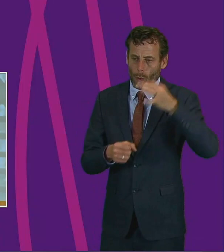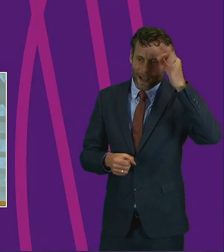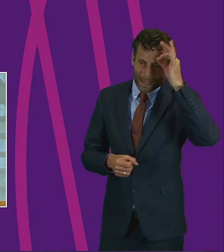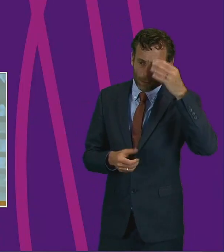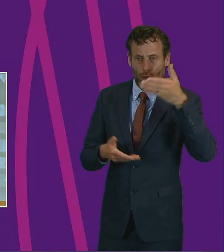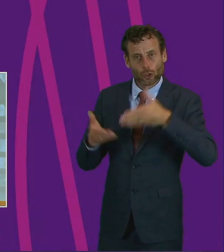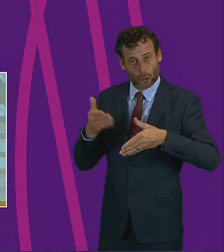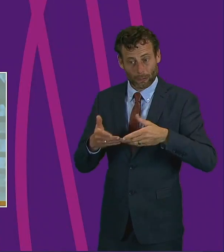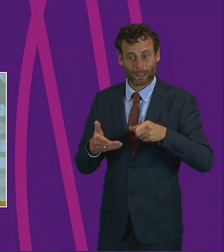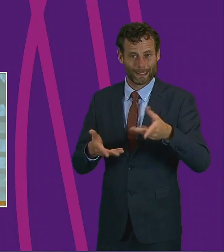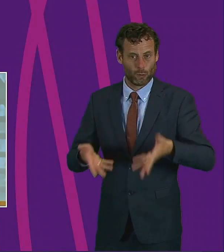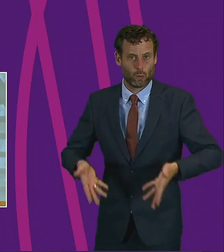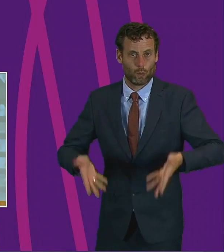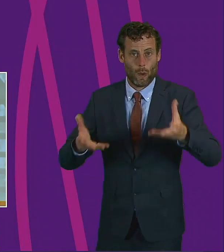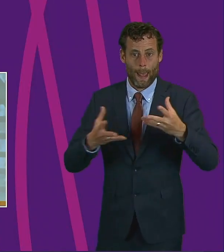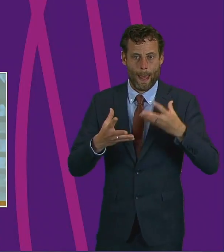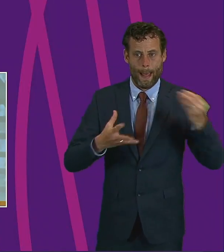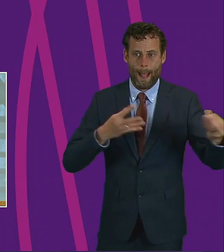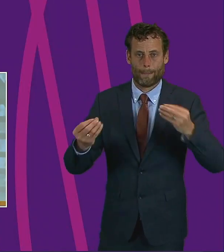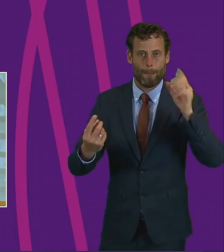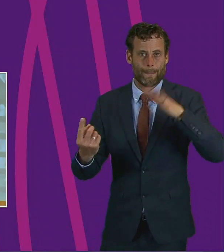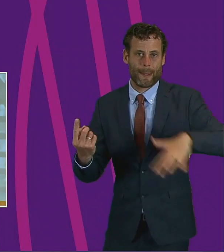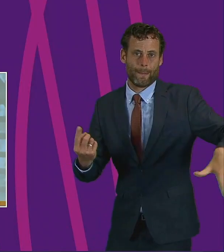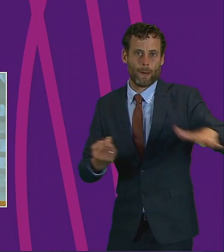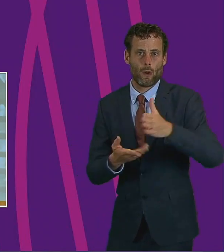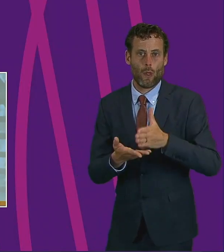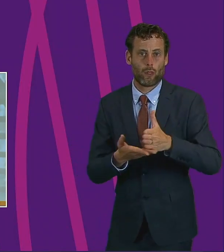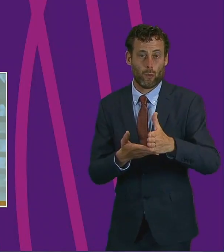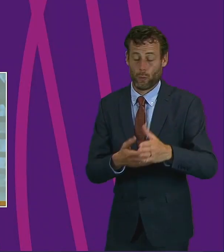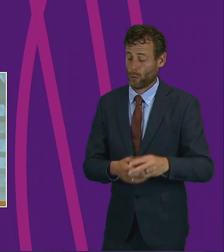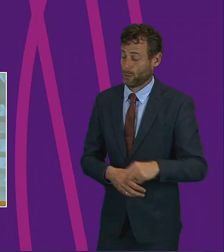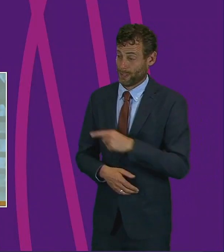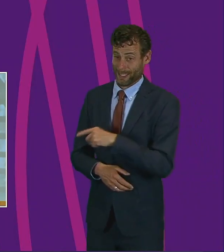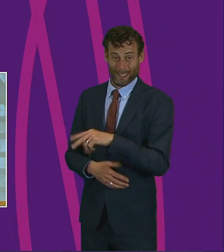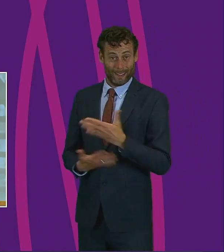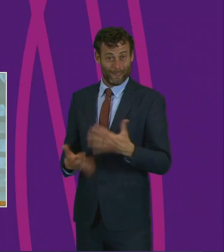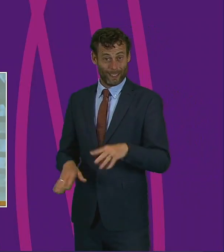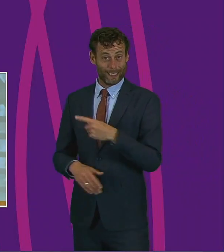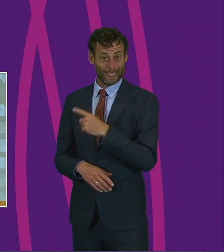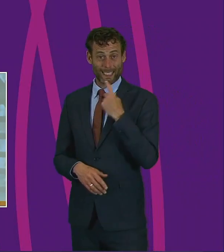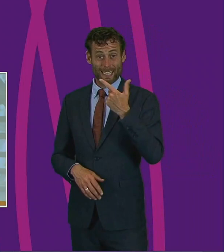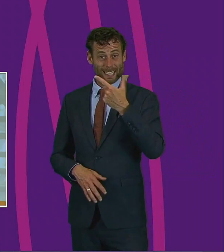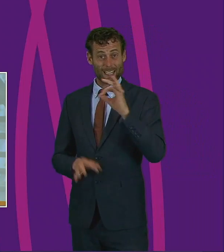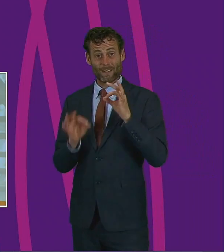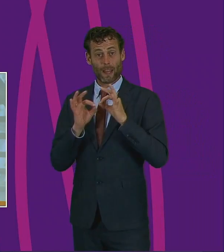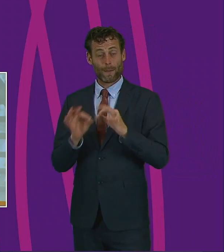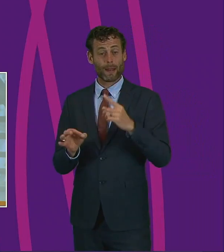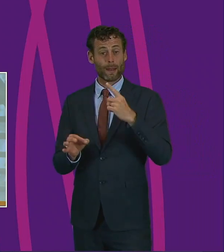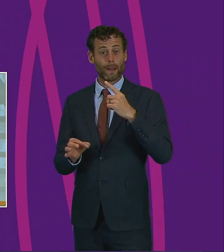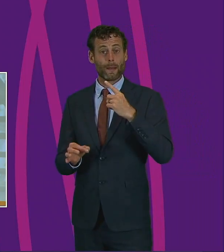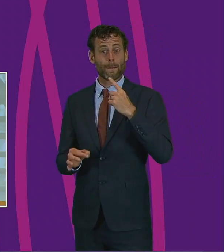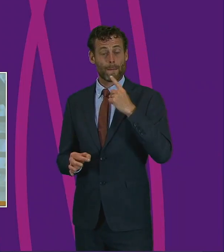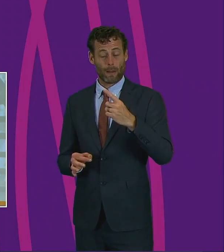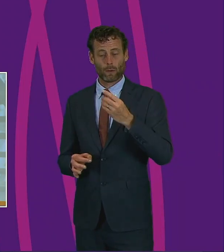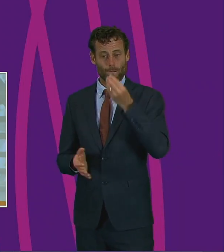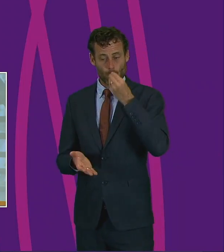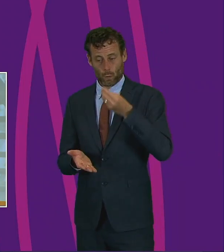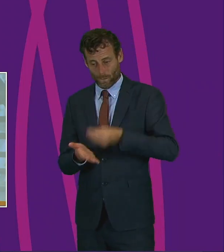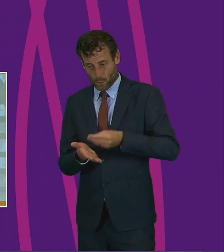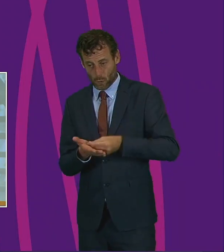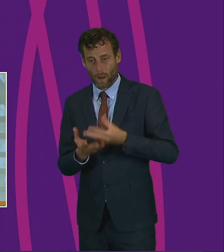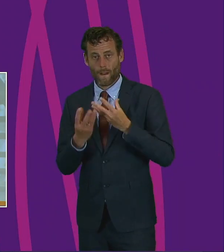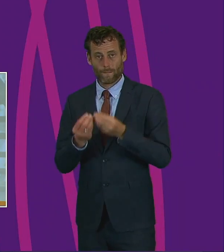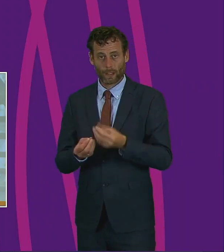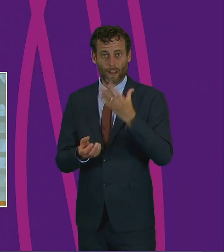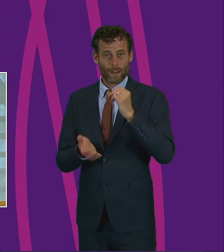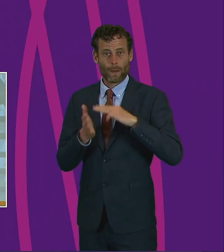respond to the situation swiftly and according to local need, and has already been mentioned there's £70 million food fund, £50 million wellbeing fund,